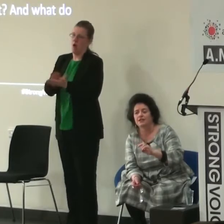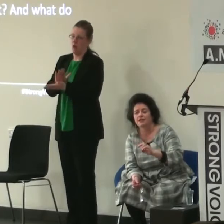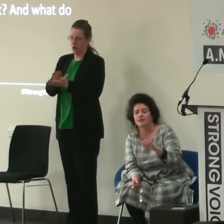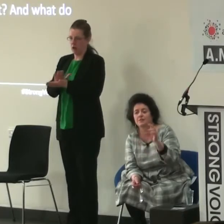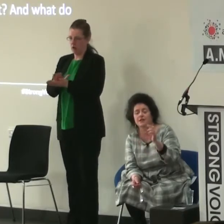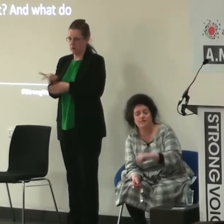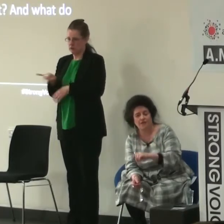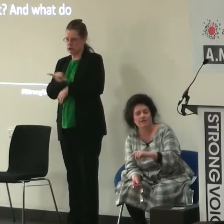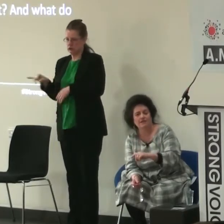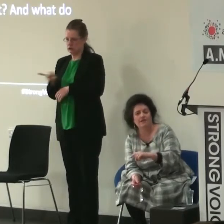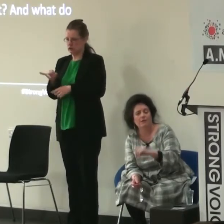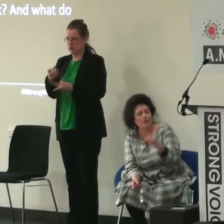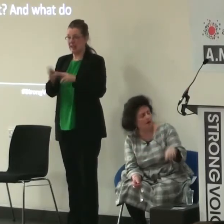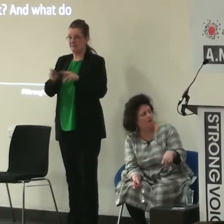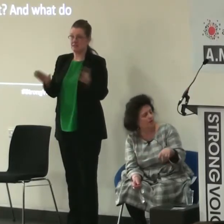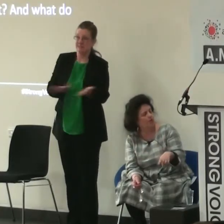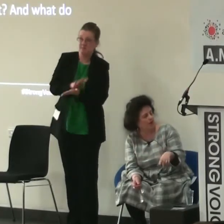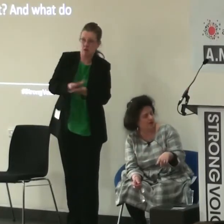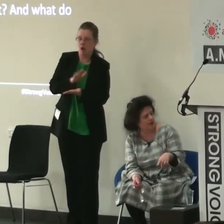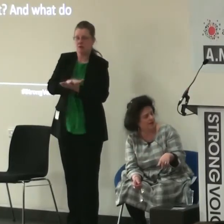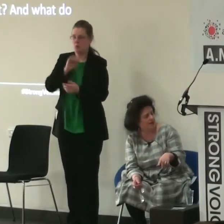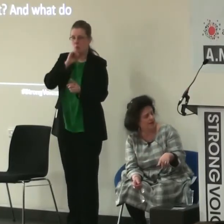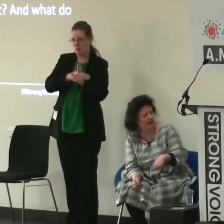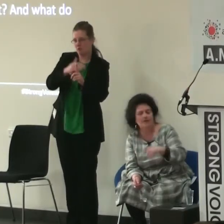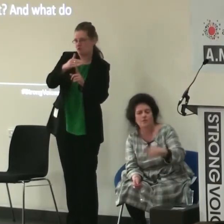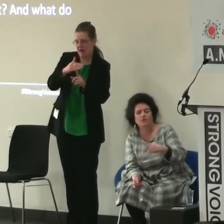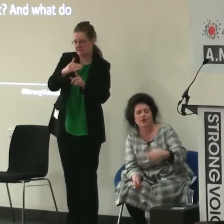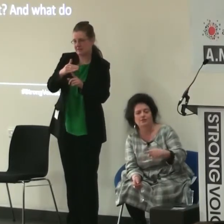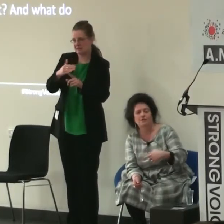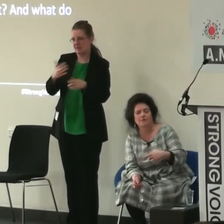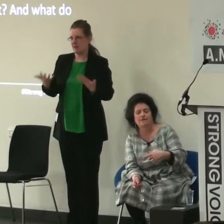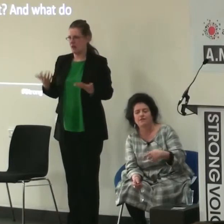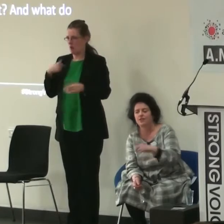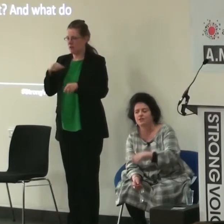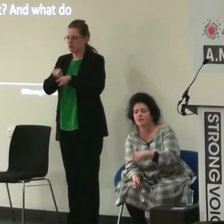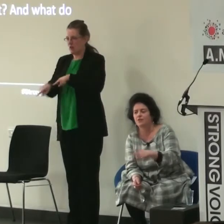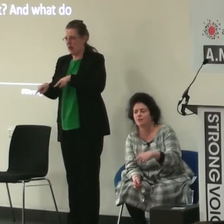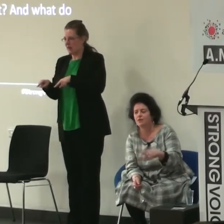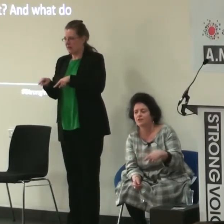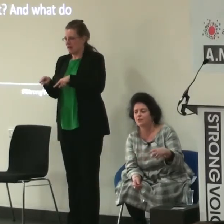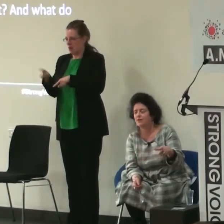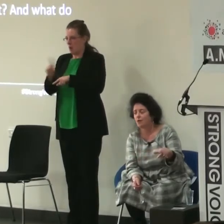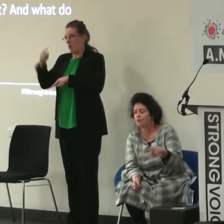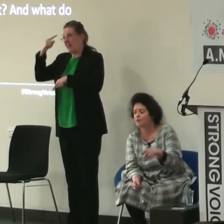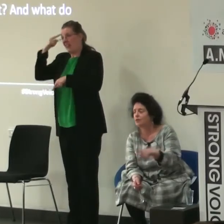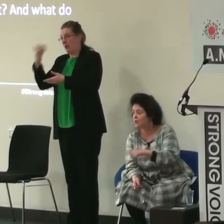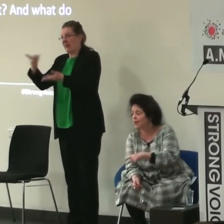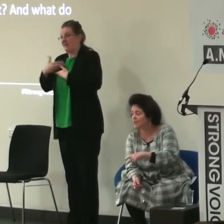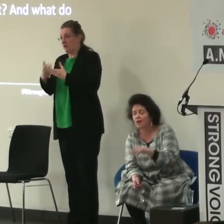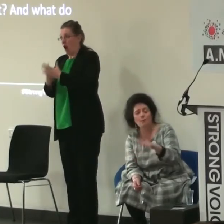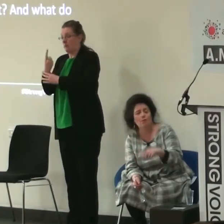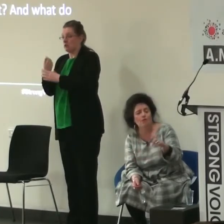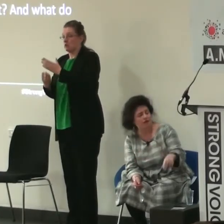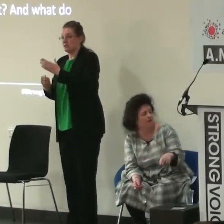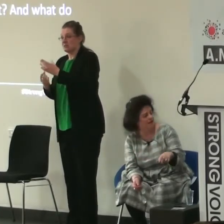have these ideas that if something is fun we might not progress in it and then what we try and do is make the things that we think will give us the opportunity to